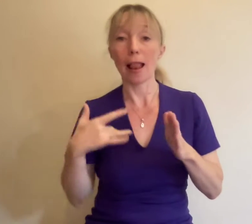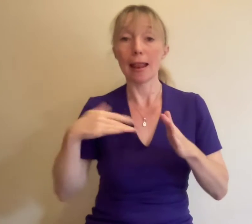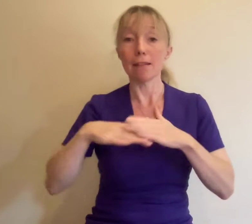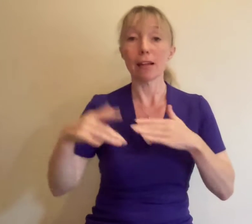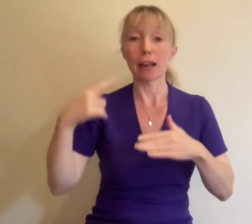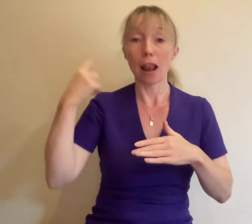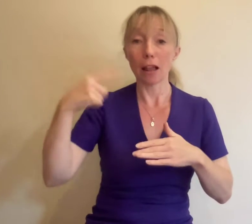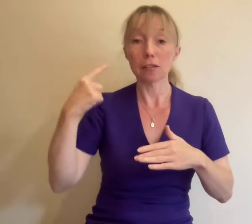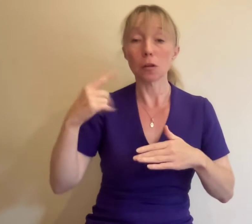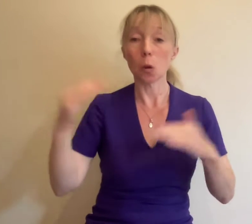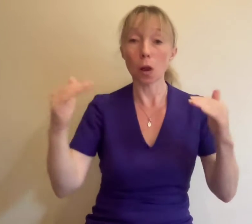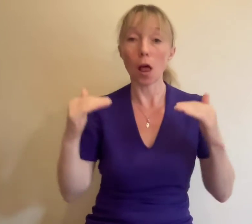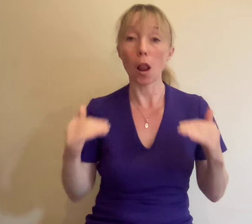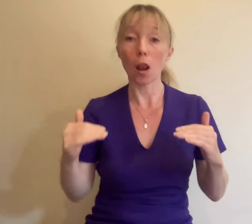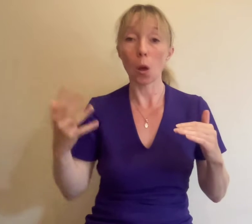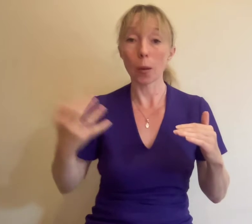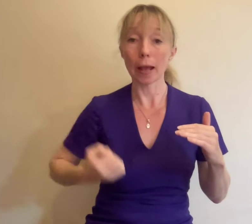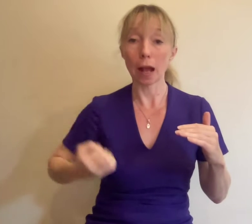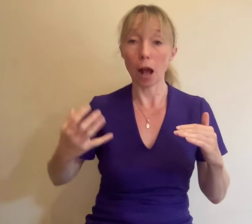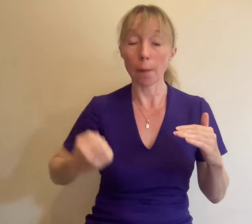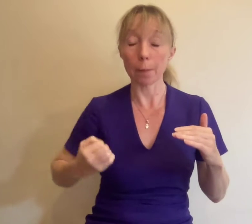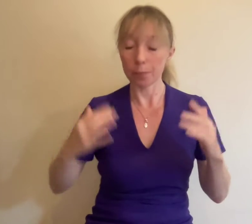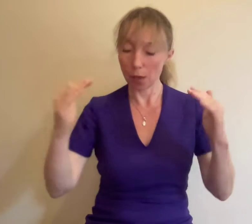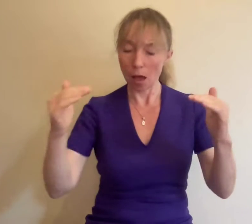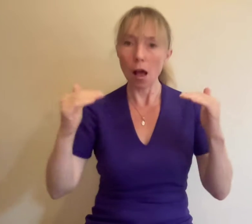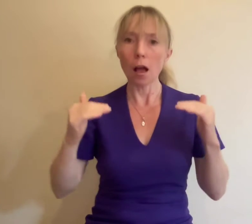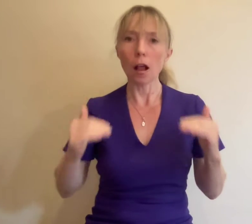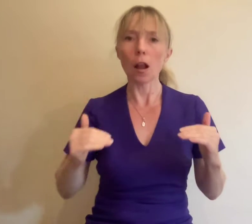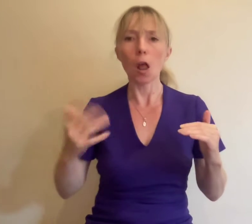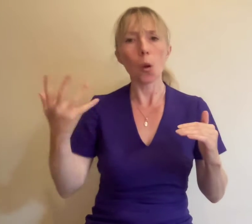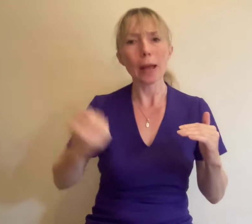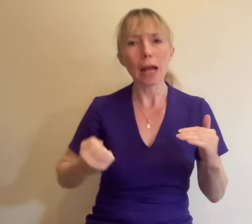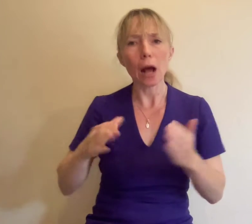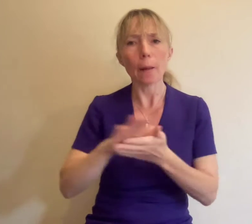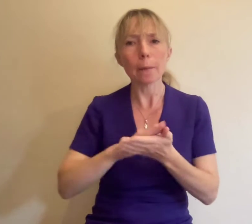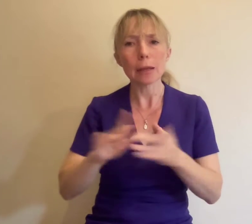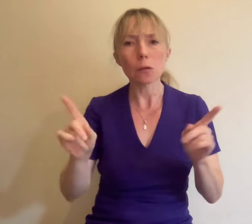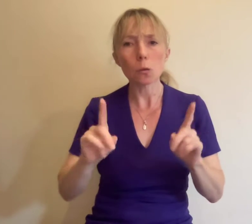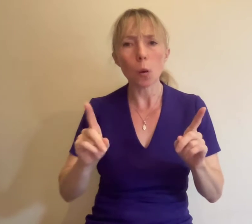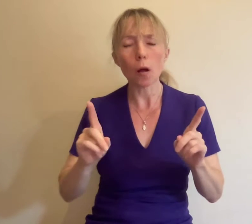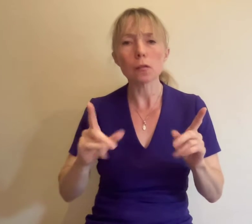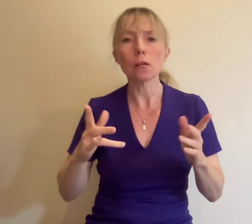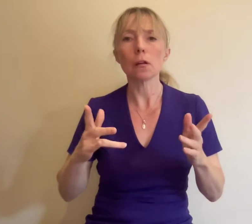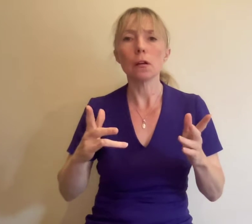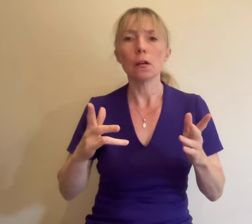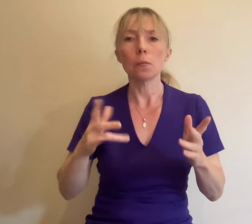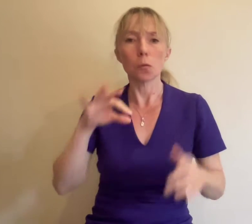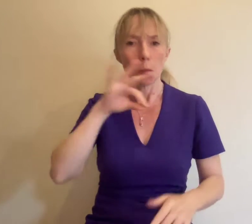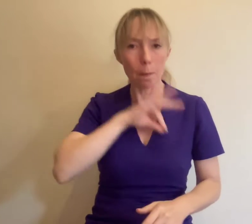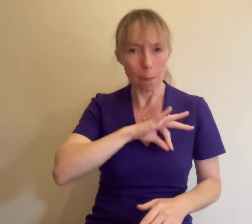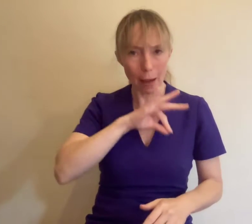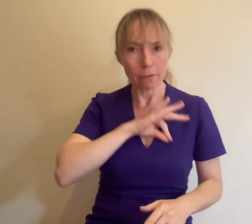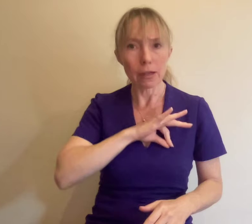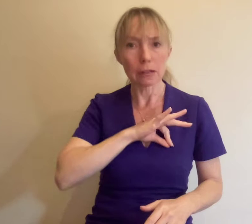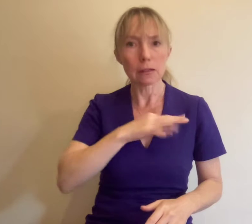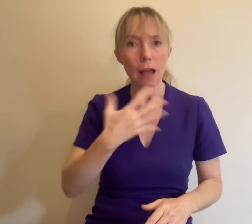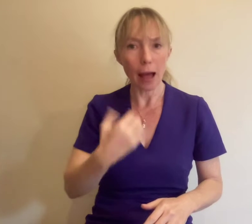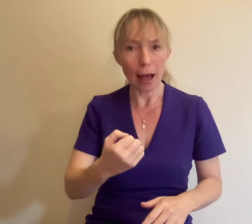By low income we mean writers a whose income is through benefits i.e. Universal